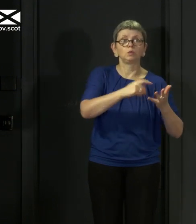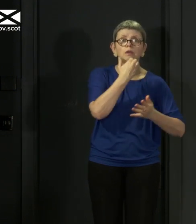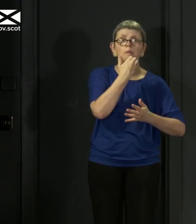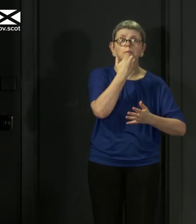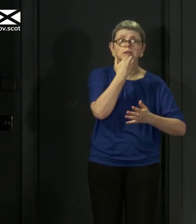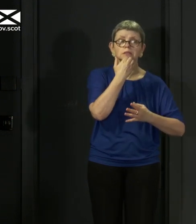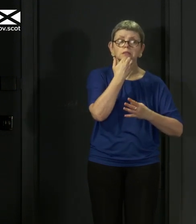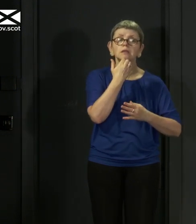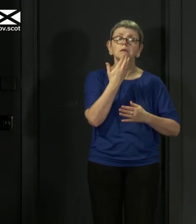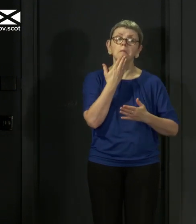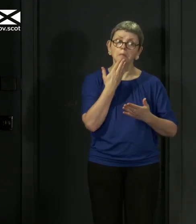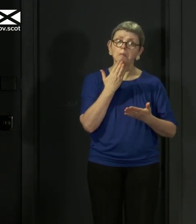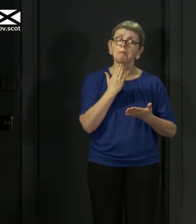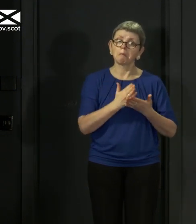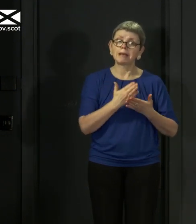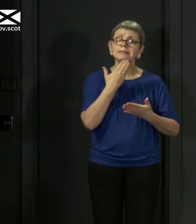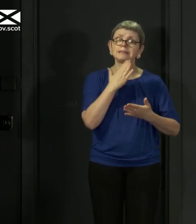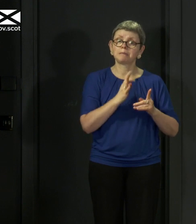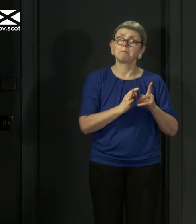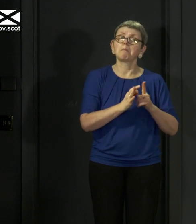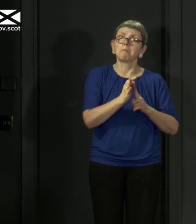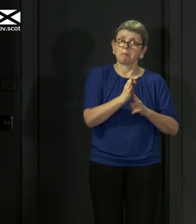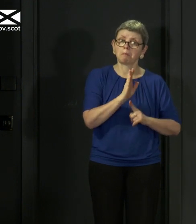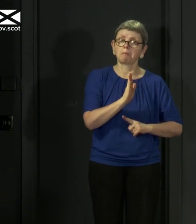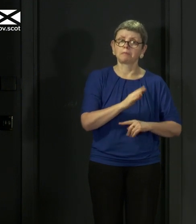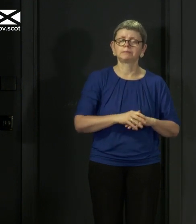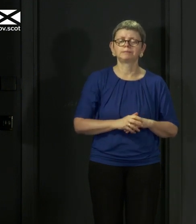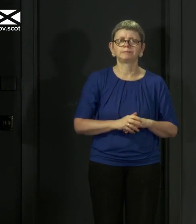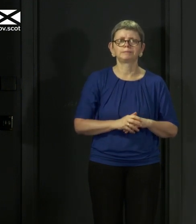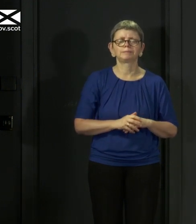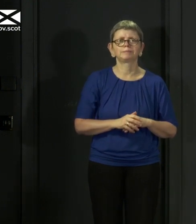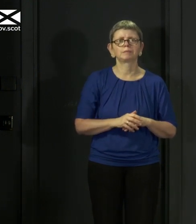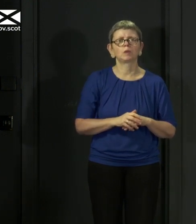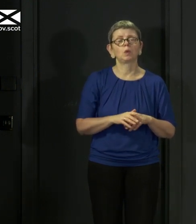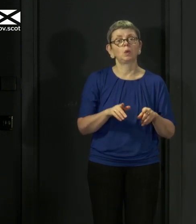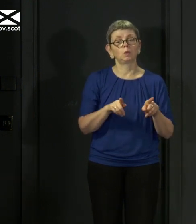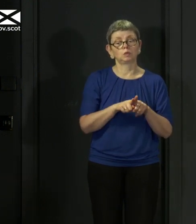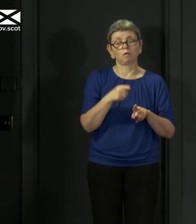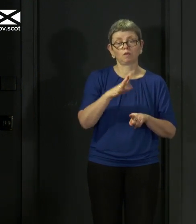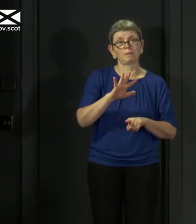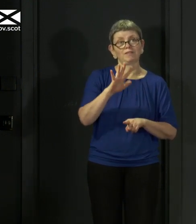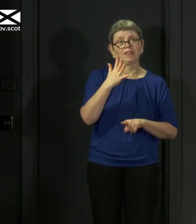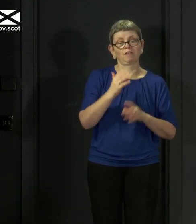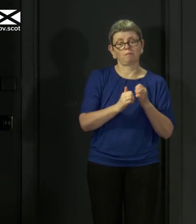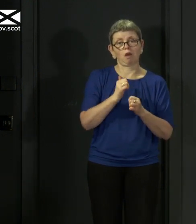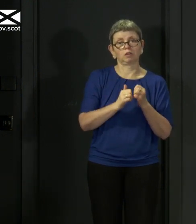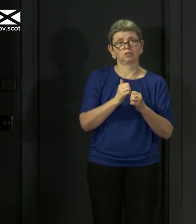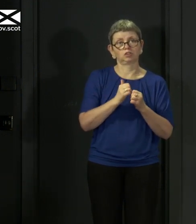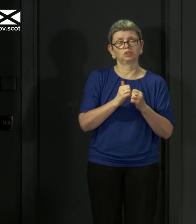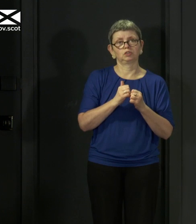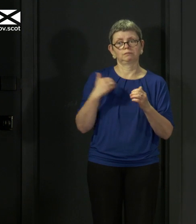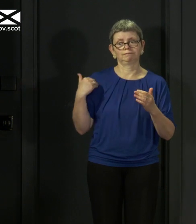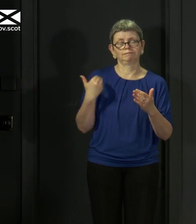us cause for cautious optimism. I'm also able to confirm today that since the 5th of March, a total